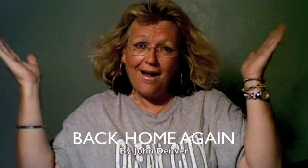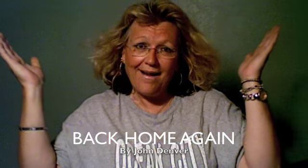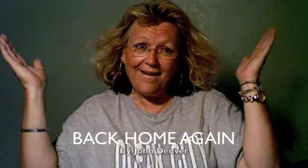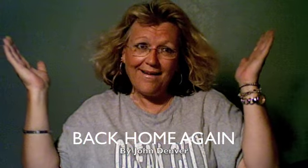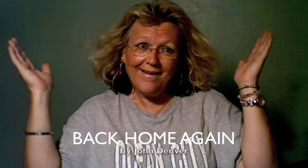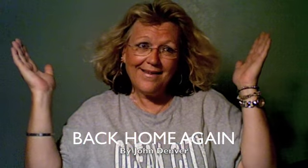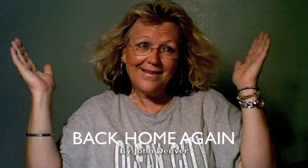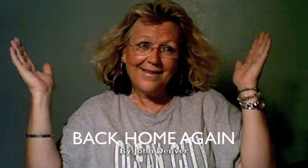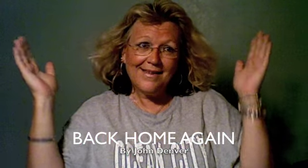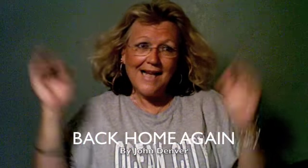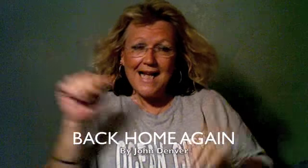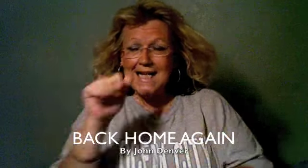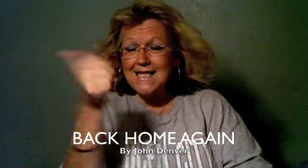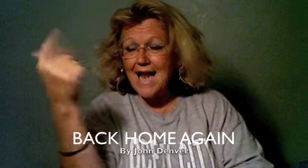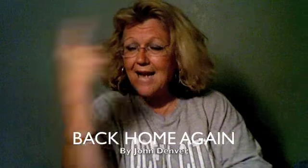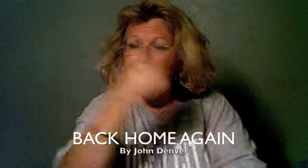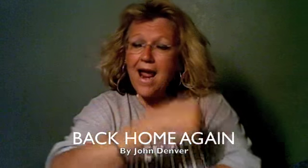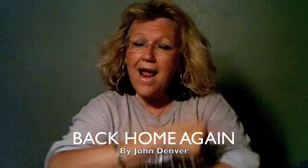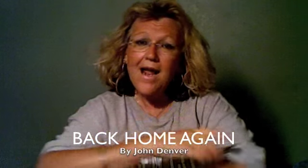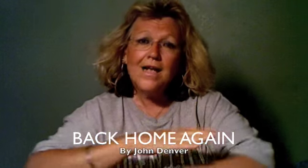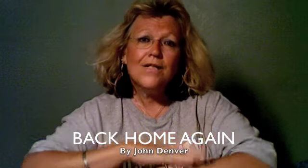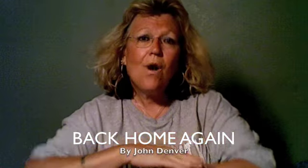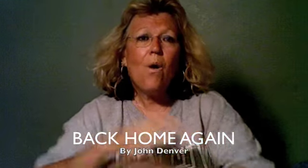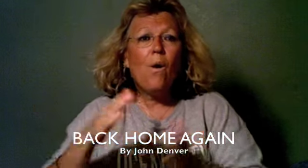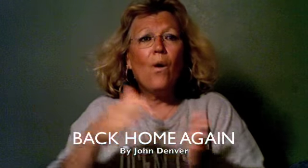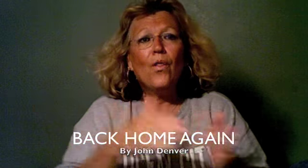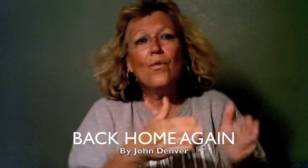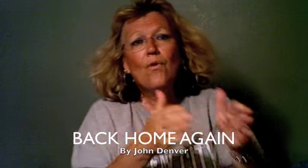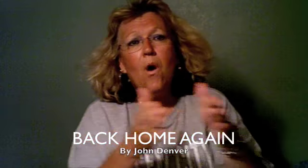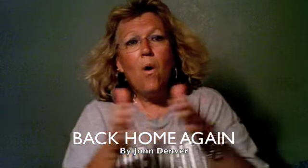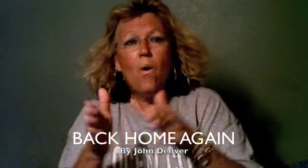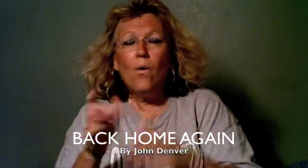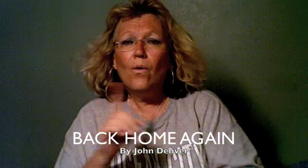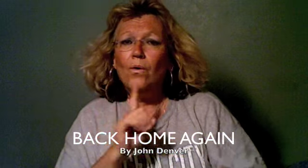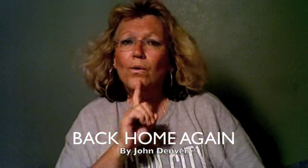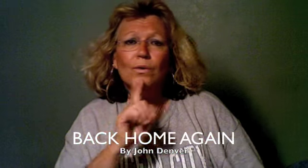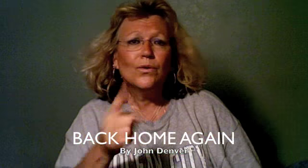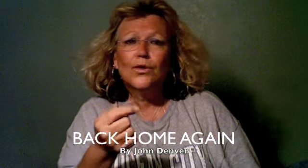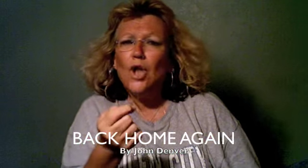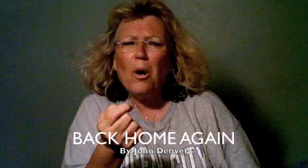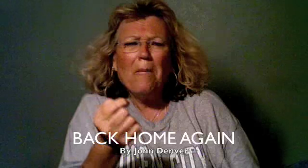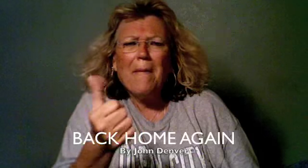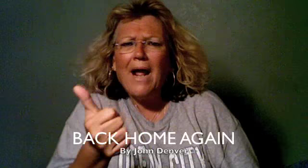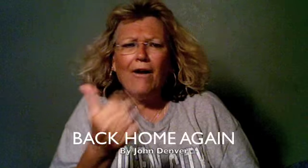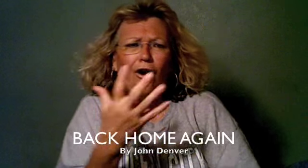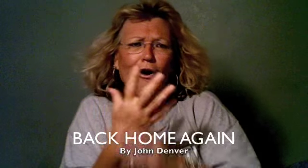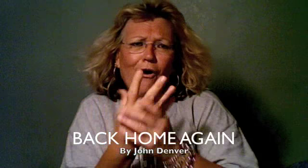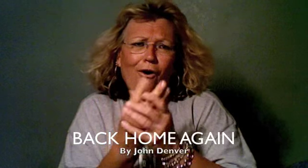Ten days on the road, you're barely gone.